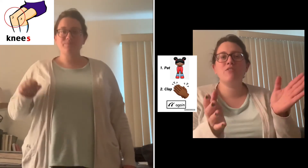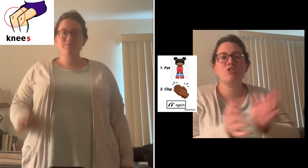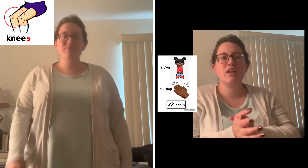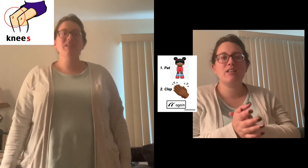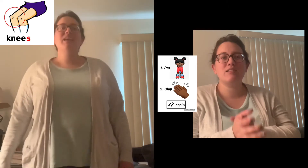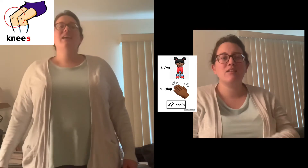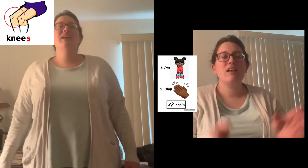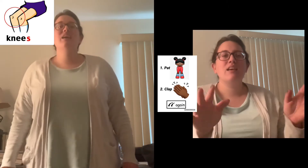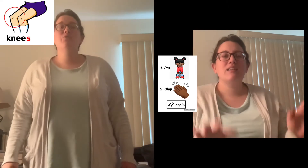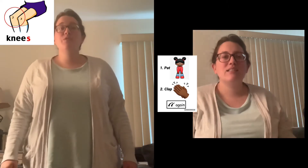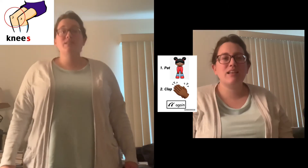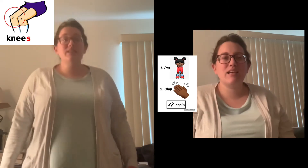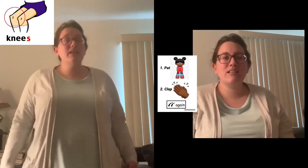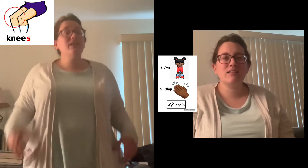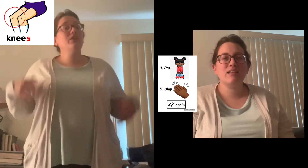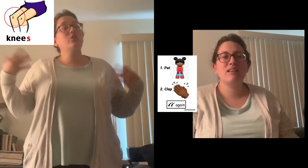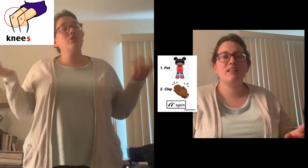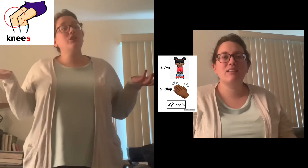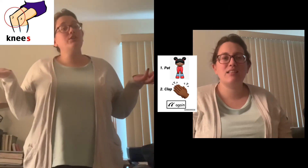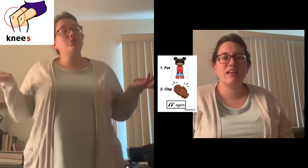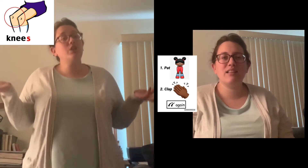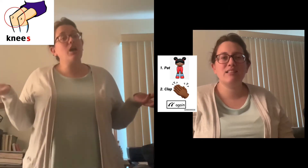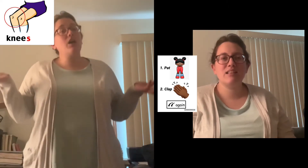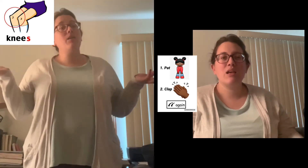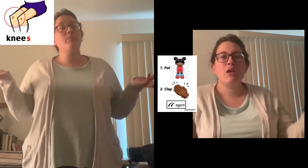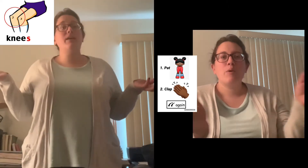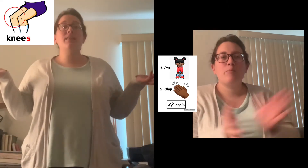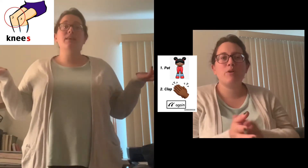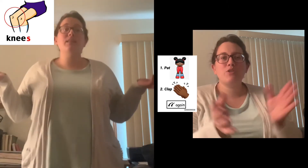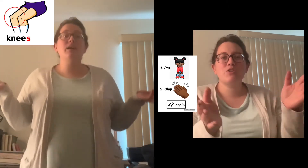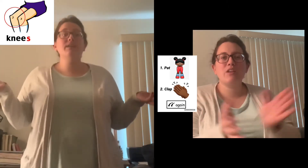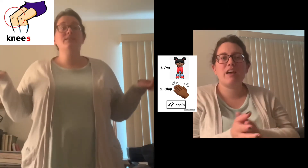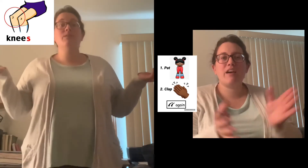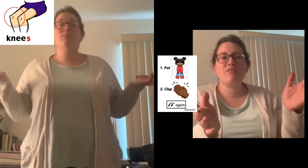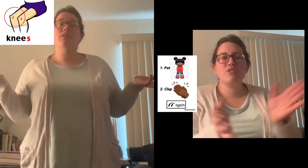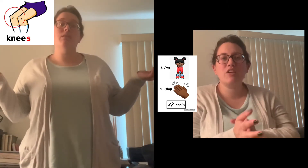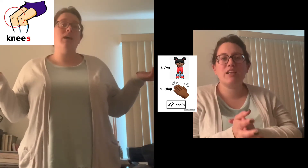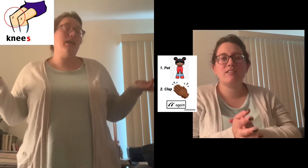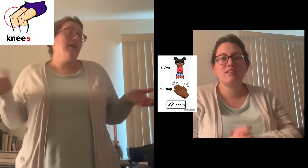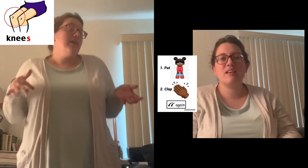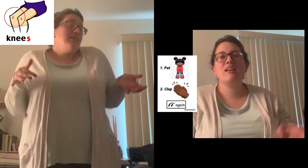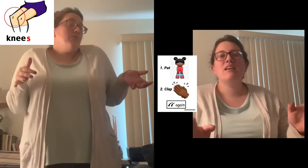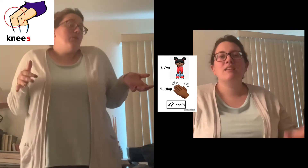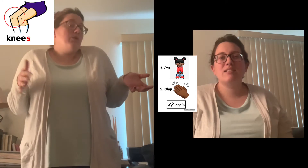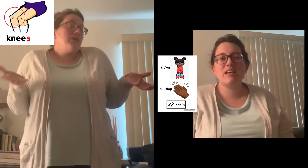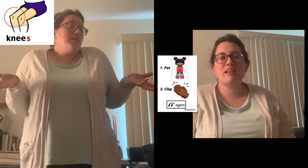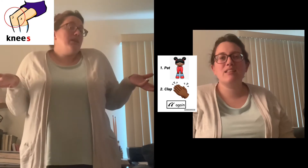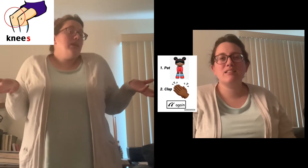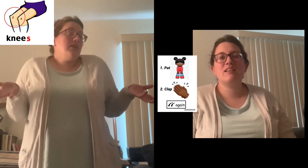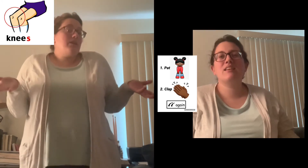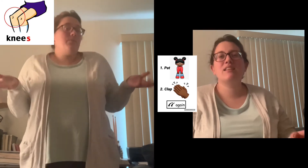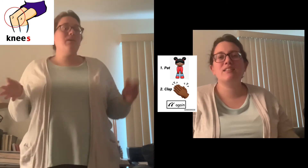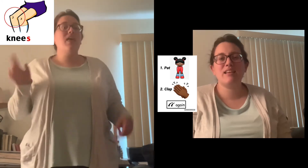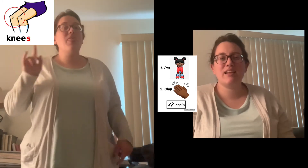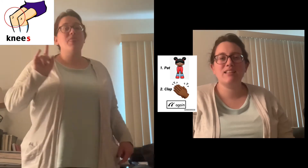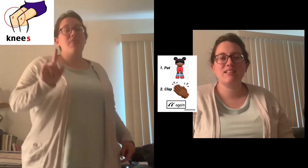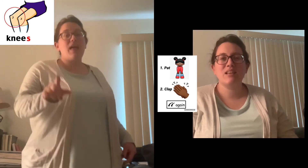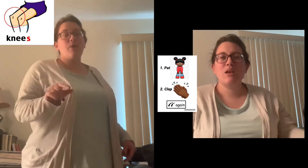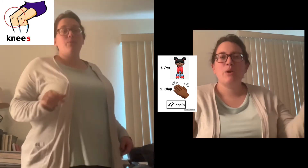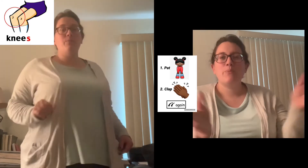If he did a good job and they liked him a lot, they wouldn't eat him. That would be